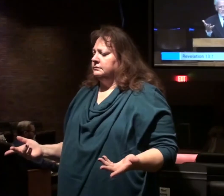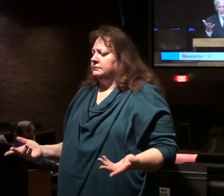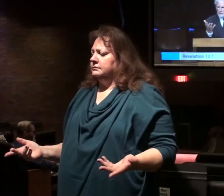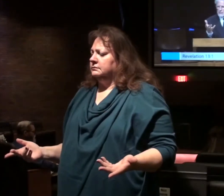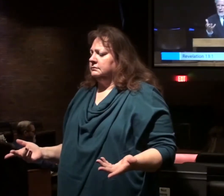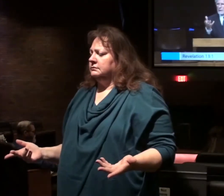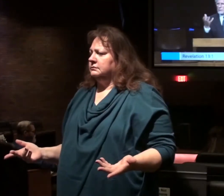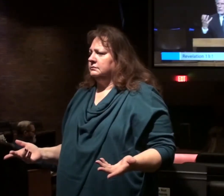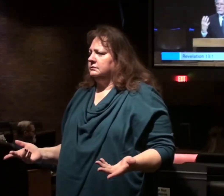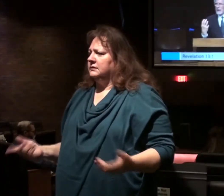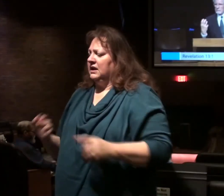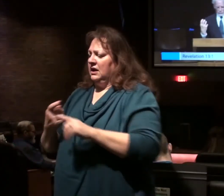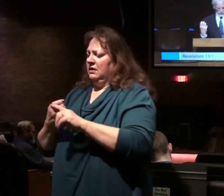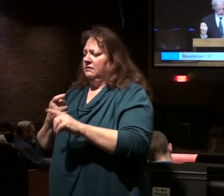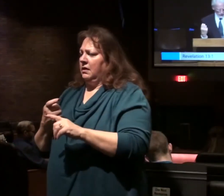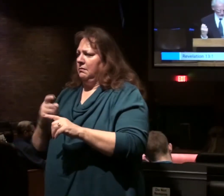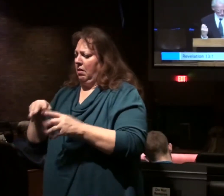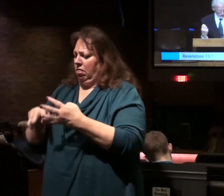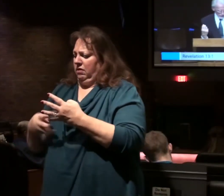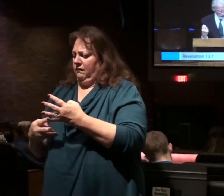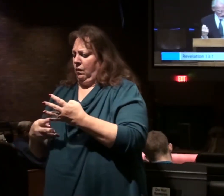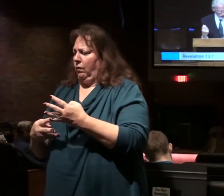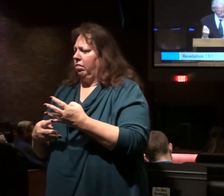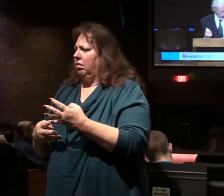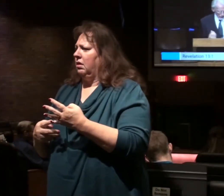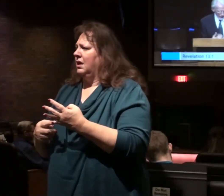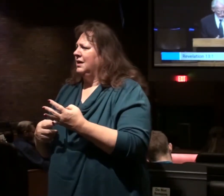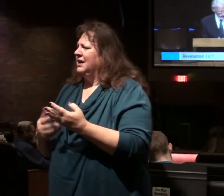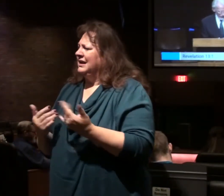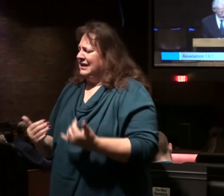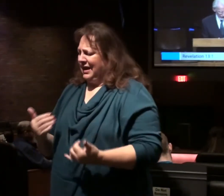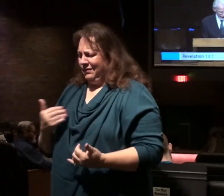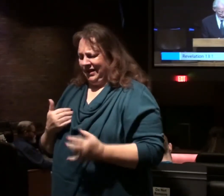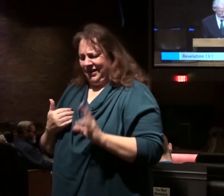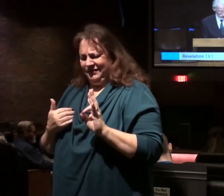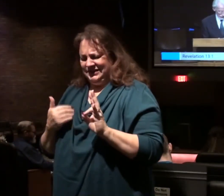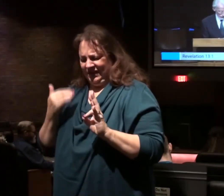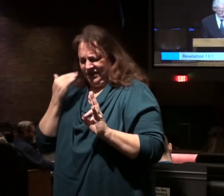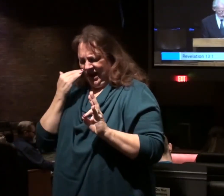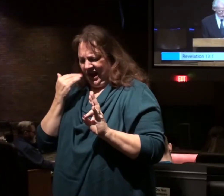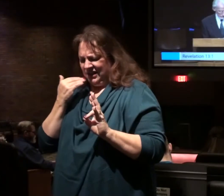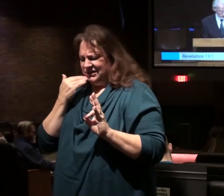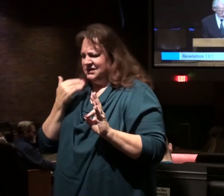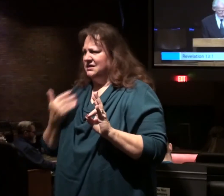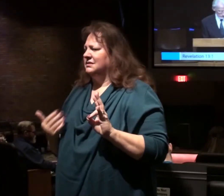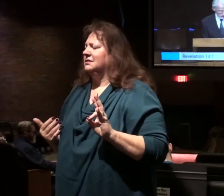that come out of that fourth kingdom. Here we have seven heads,